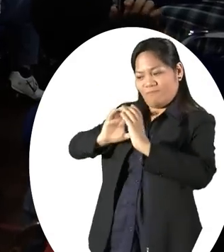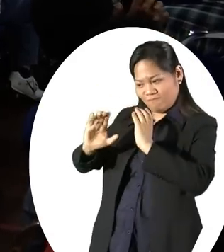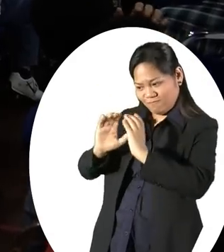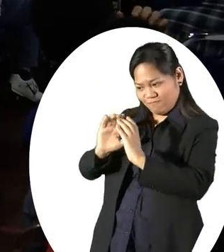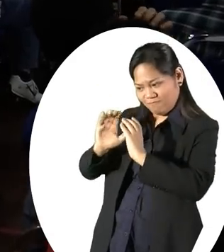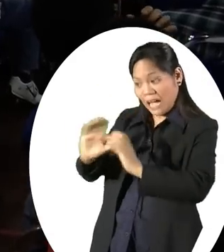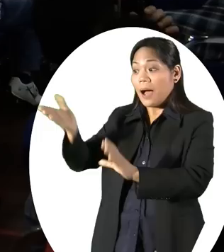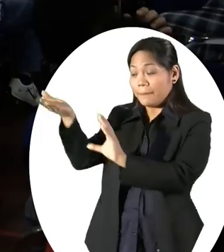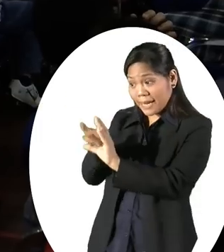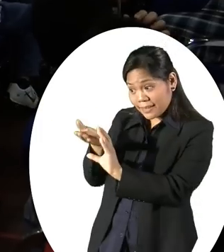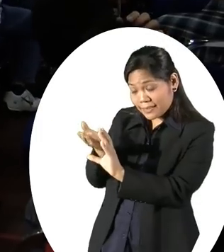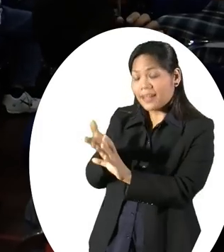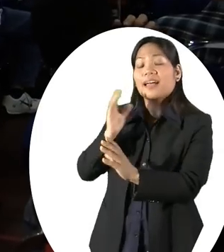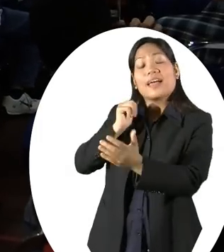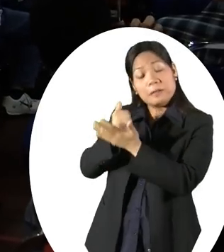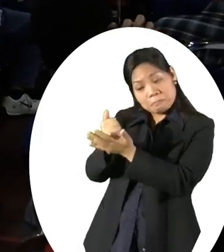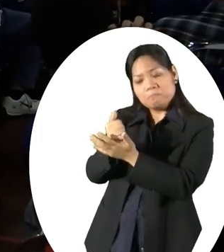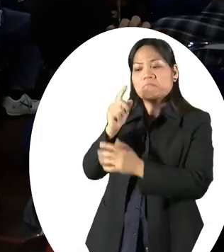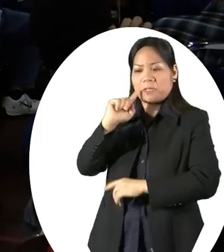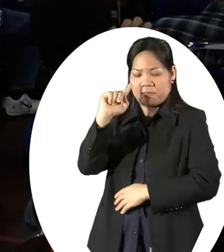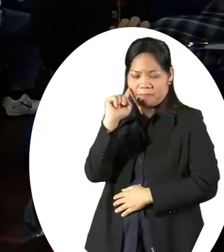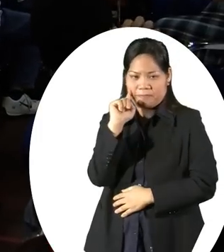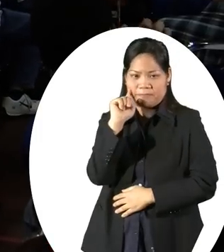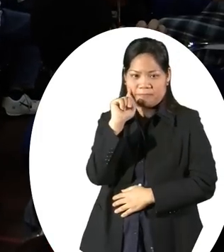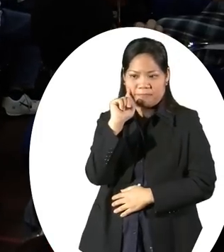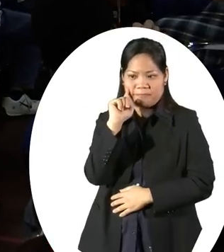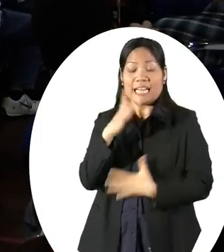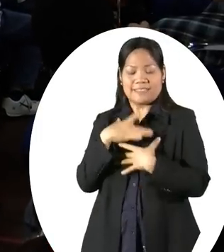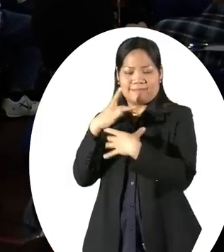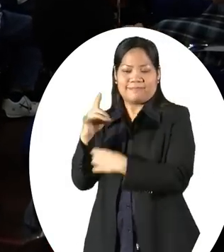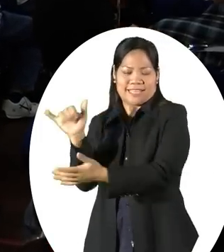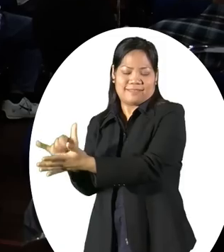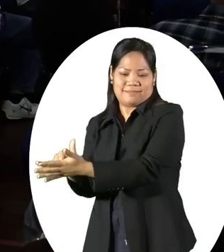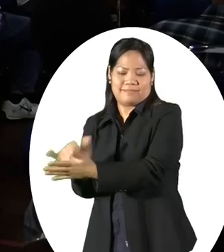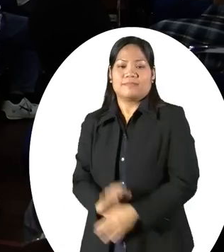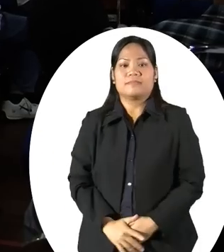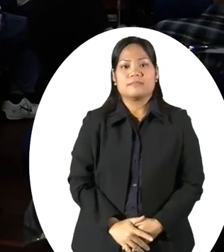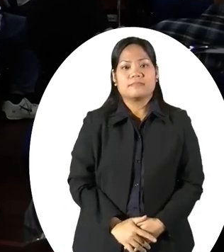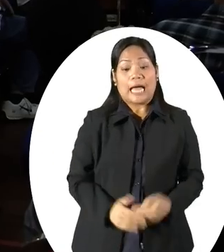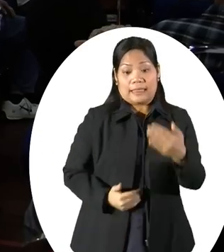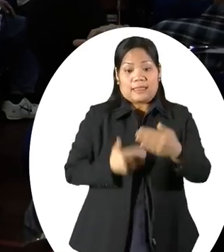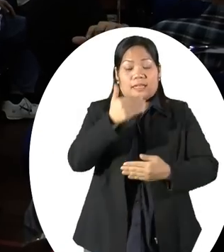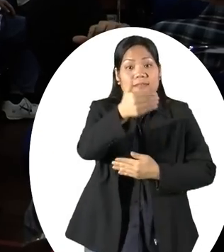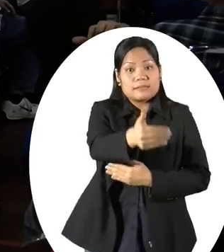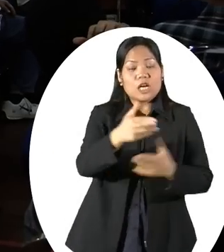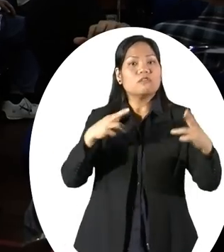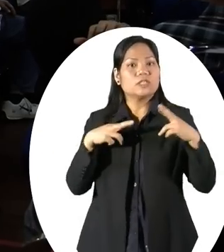the advisor and the client. So this is what we would like to see. And, of course, the next thing is retirement is a big